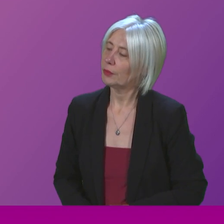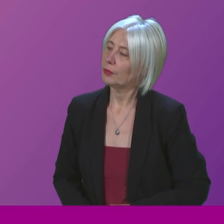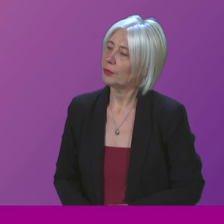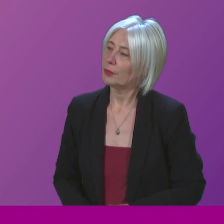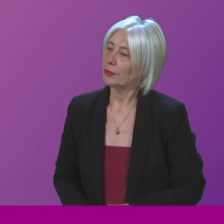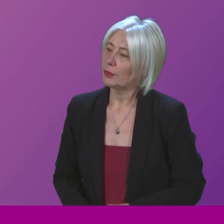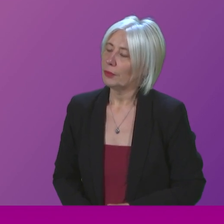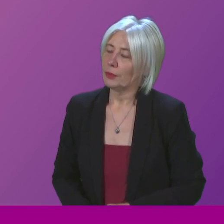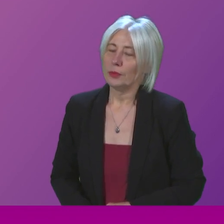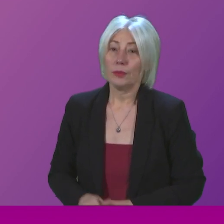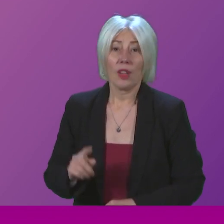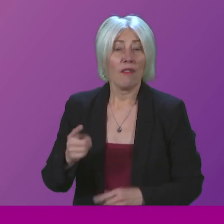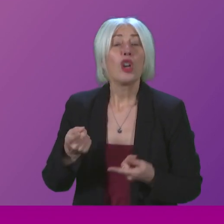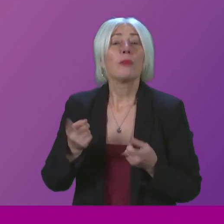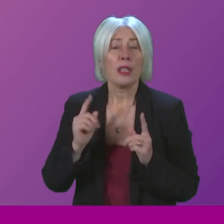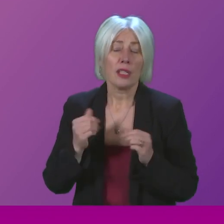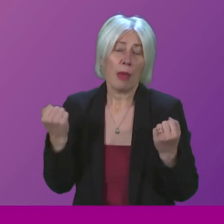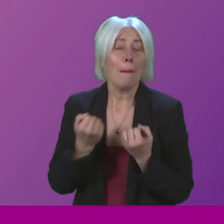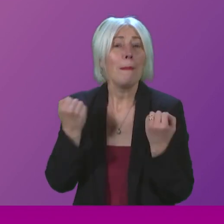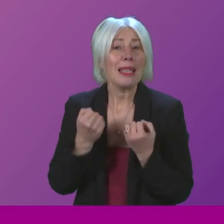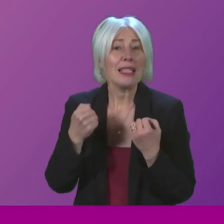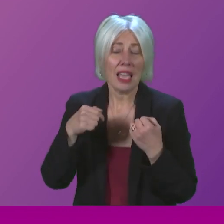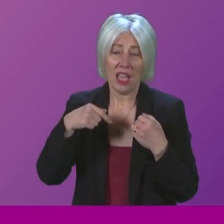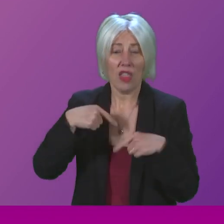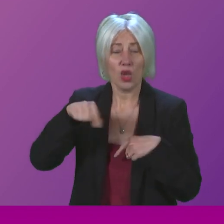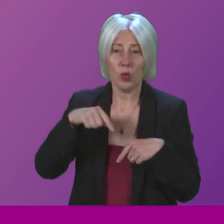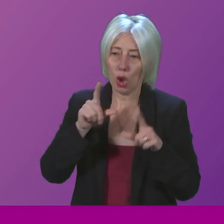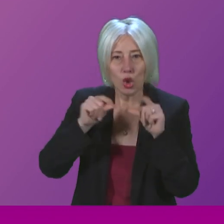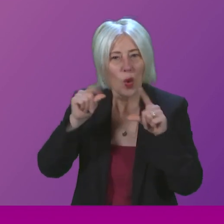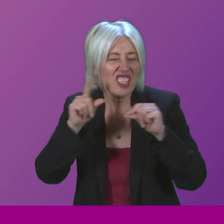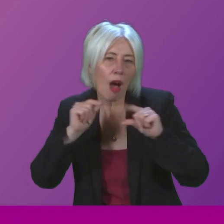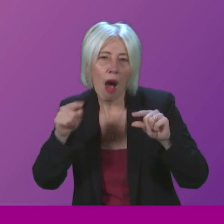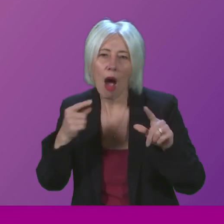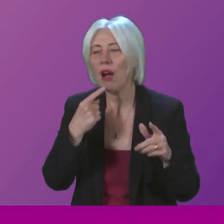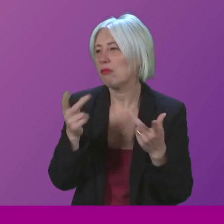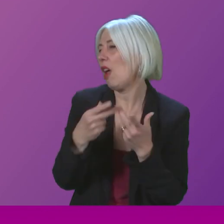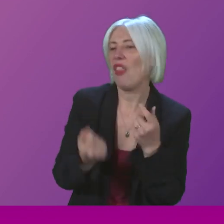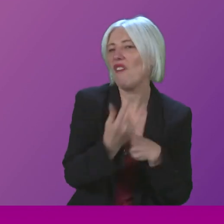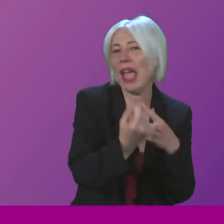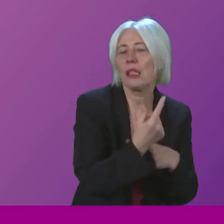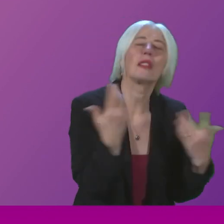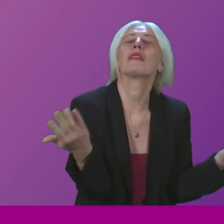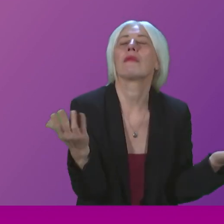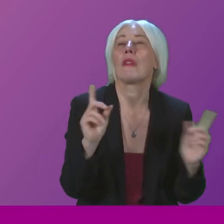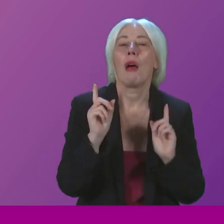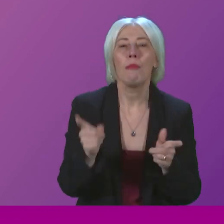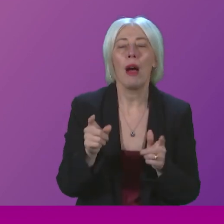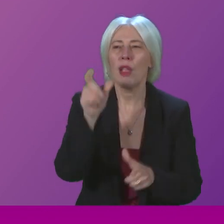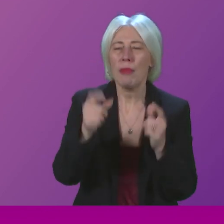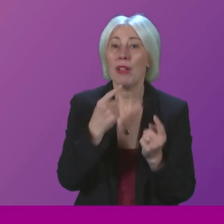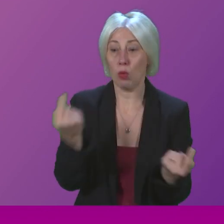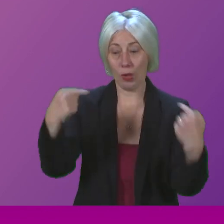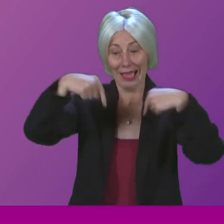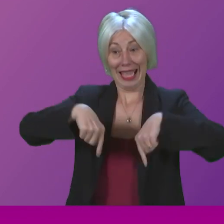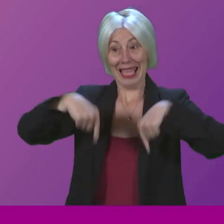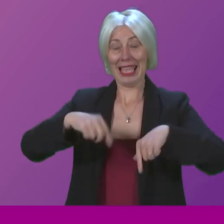The First Minister has been busy all week on Twitter and responding to events elsewhere, but people actually turned to First Minister's